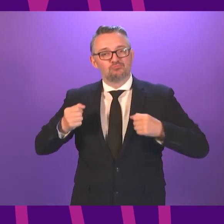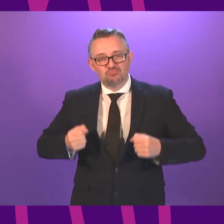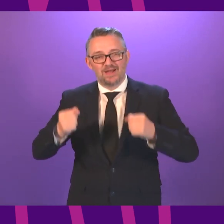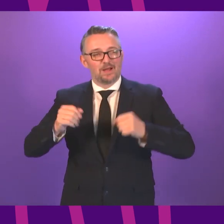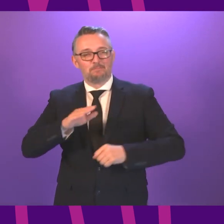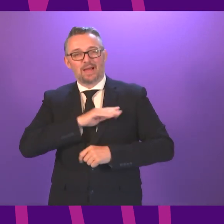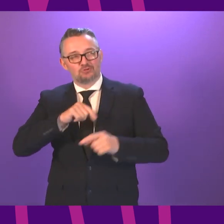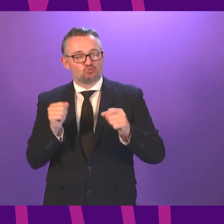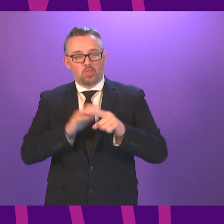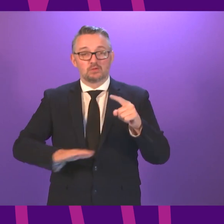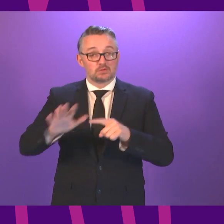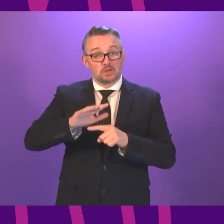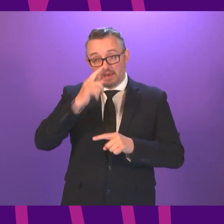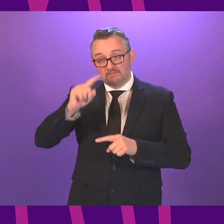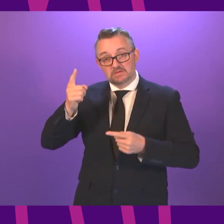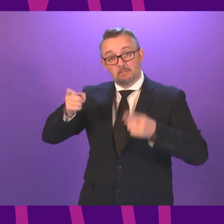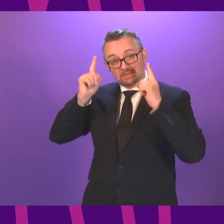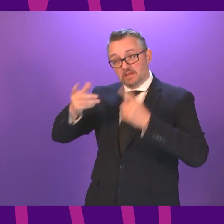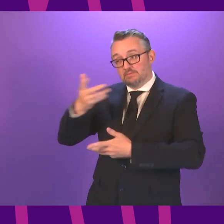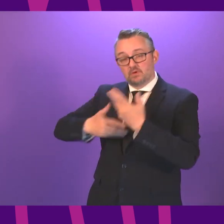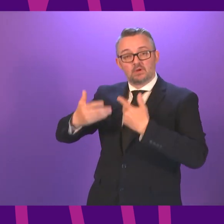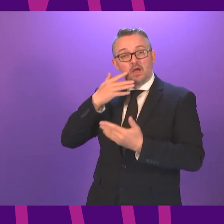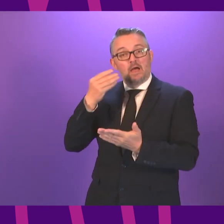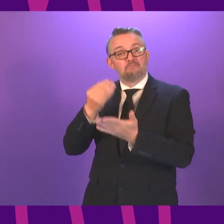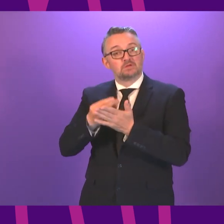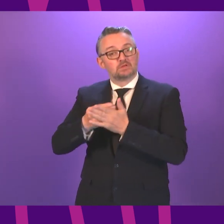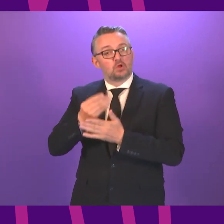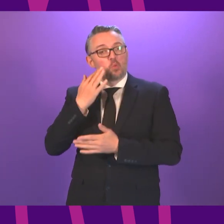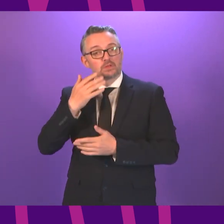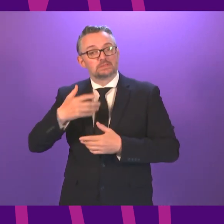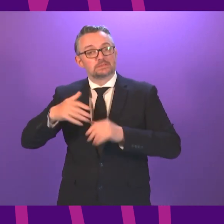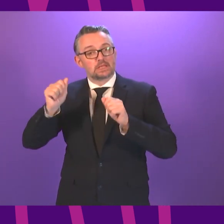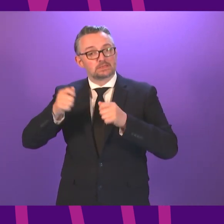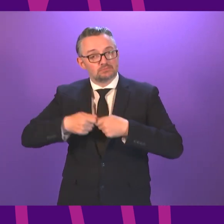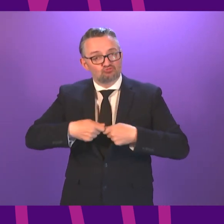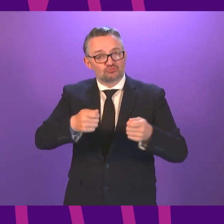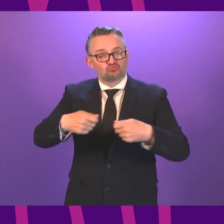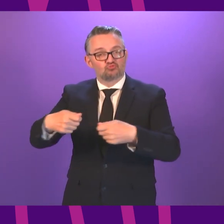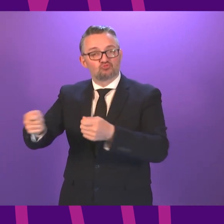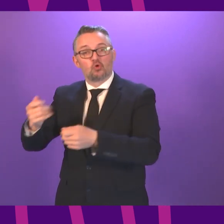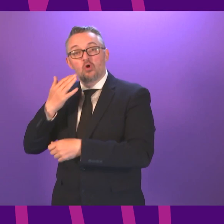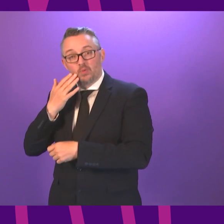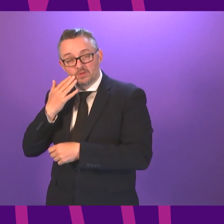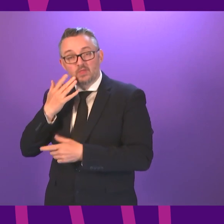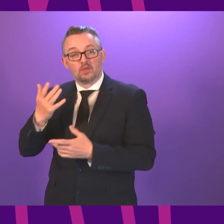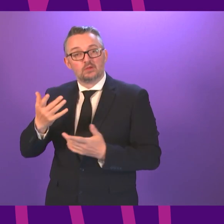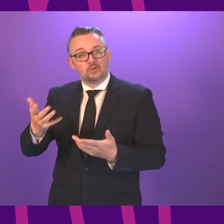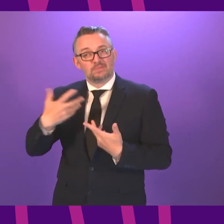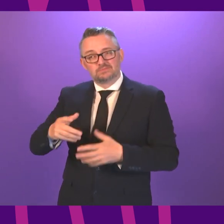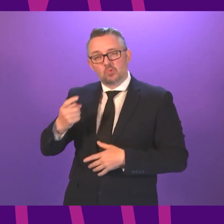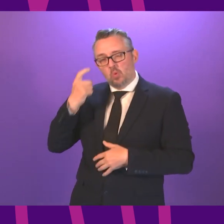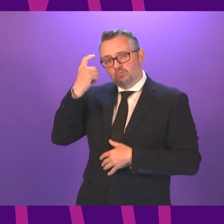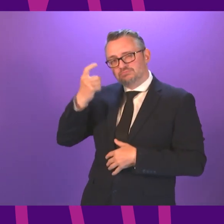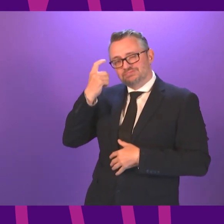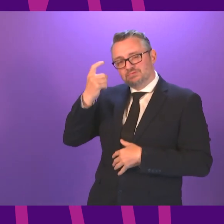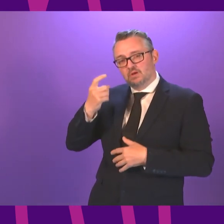Minister give an indication as to when funding will be starting to get distributed out and what consideration has been